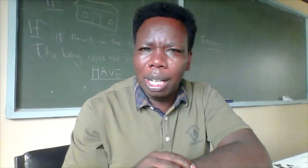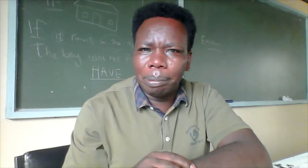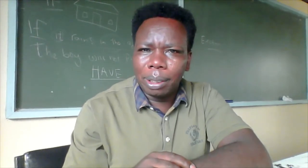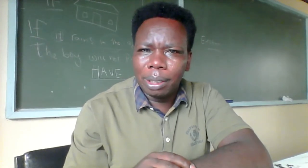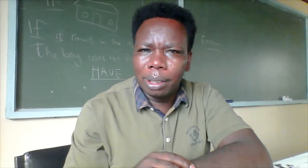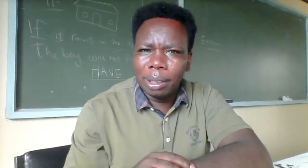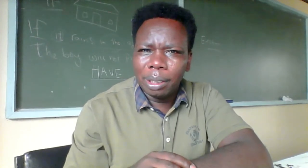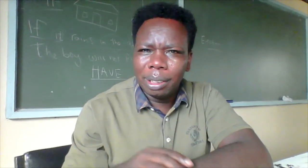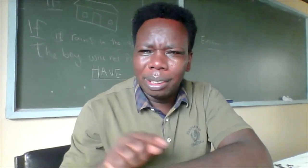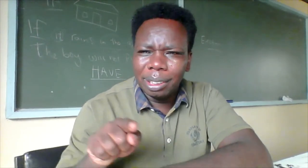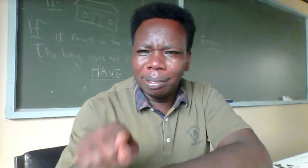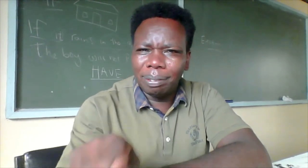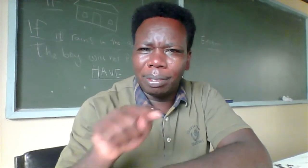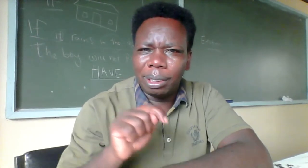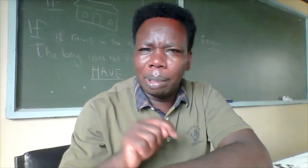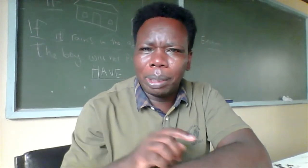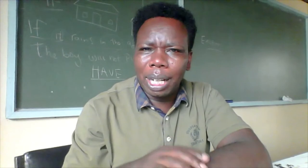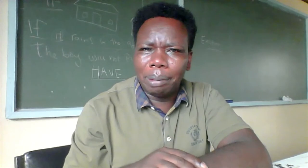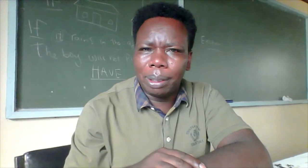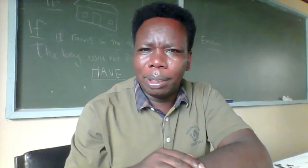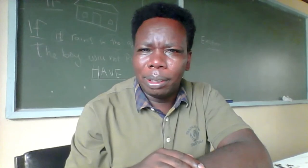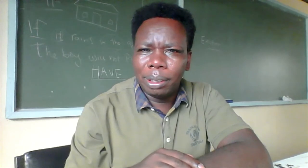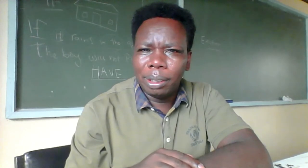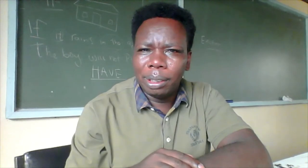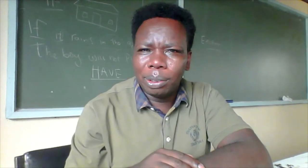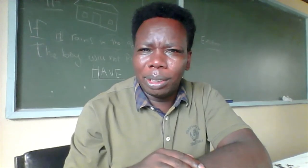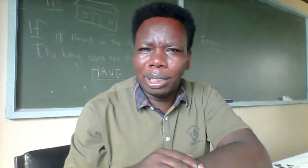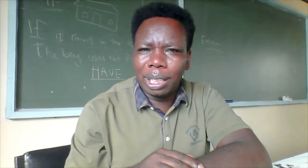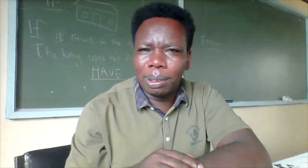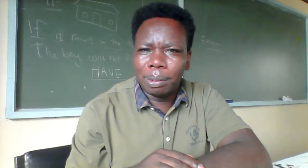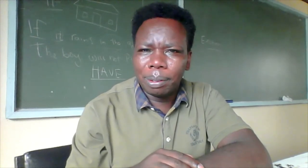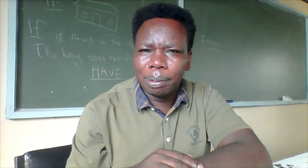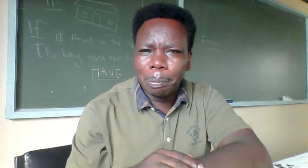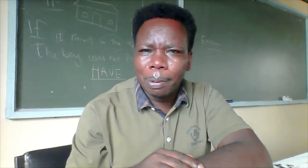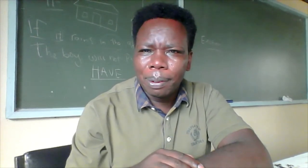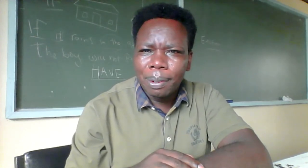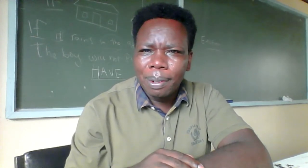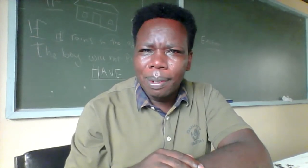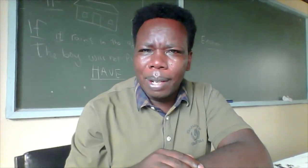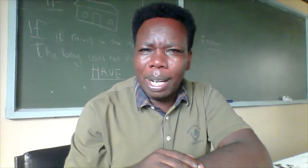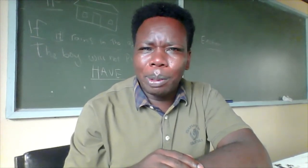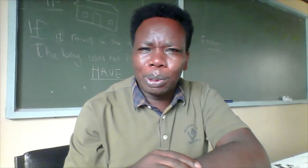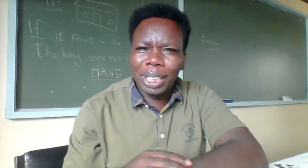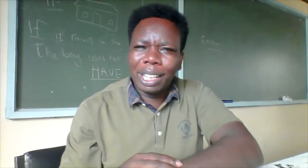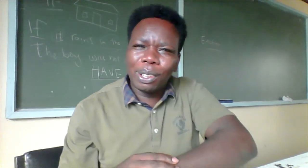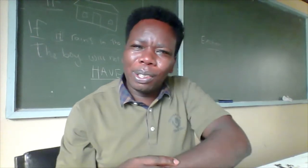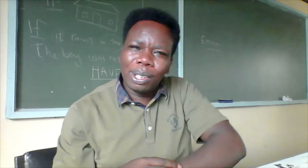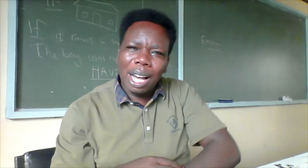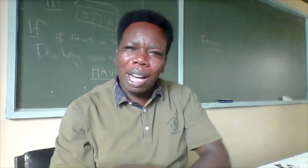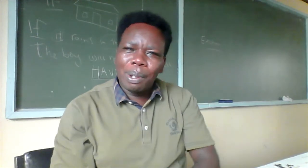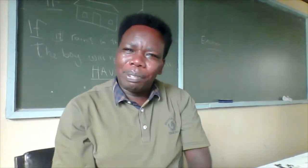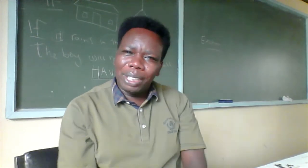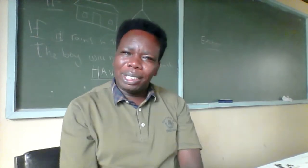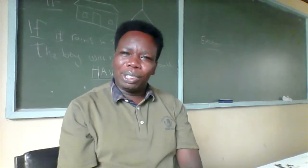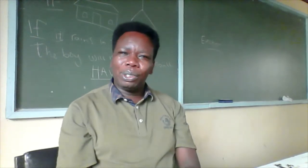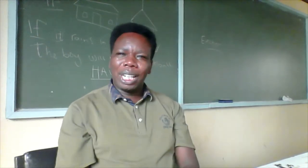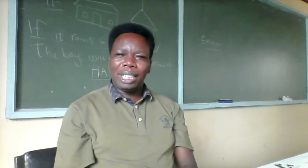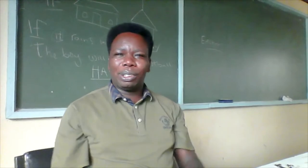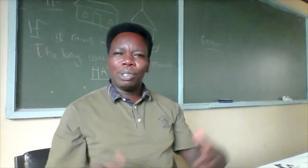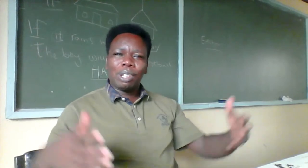subscribe to this channel and i want to thank all our flats you guys who have